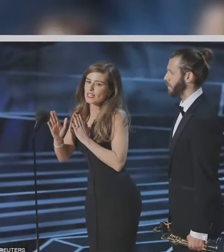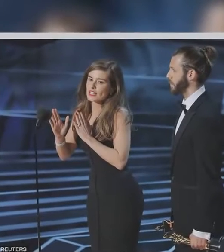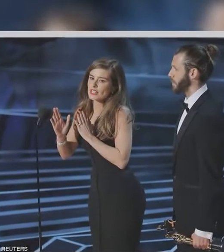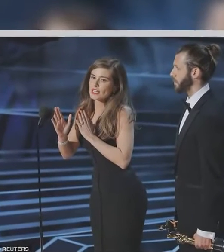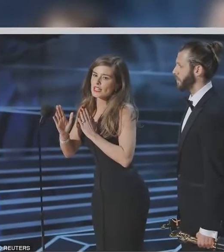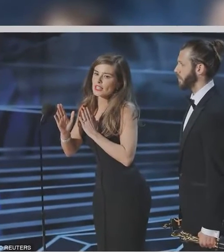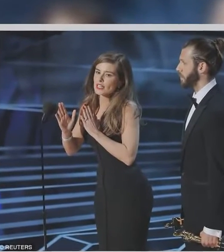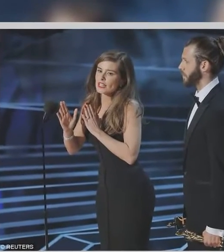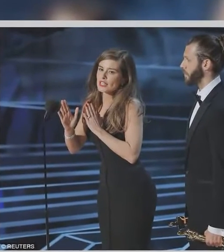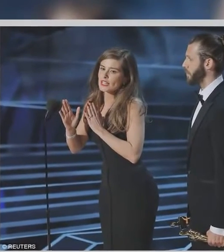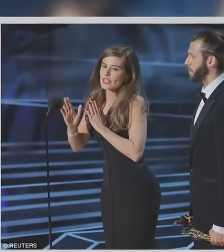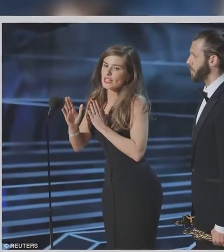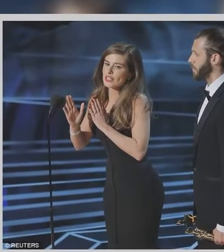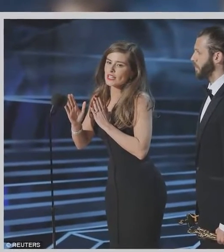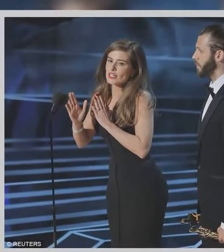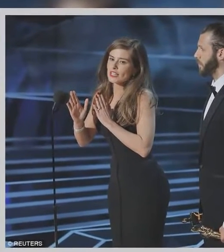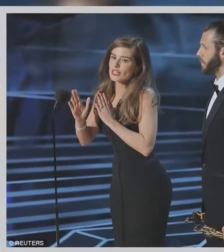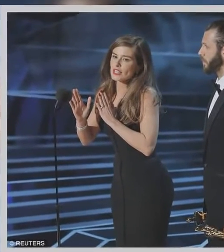Cuckoo's Nest.